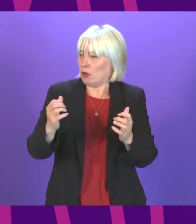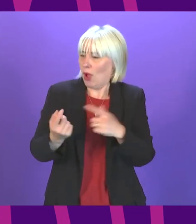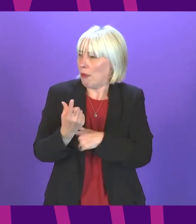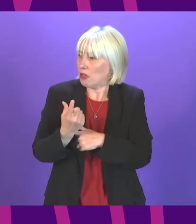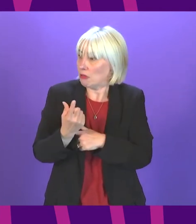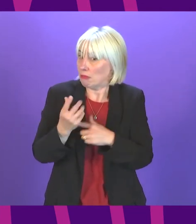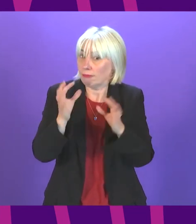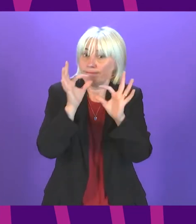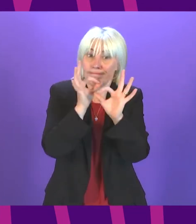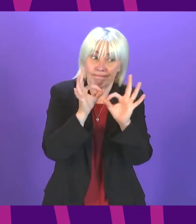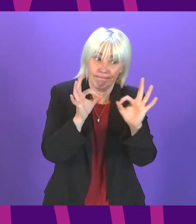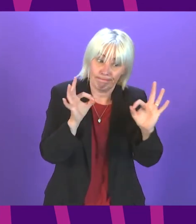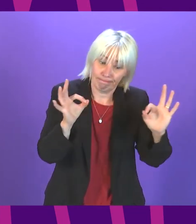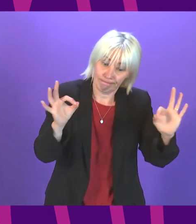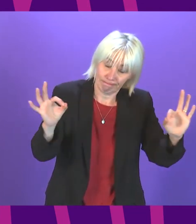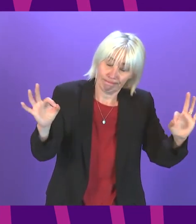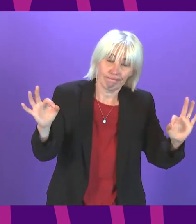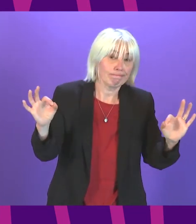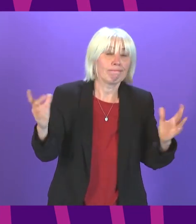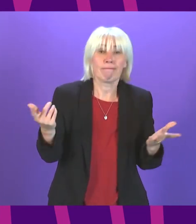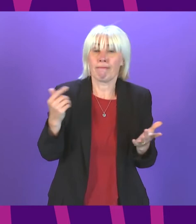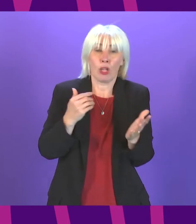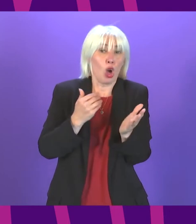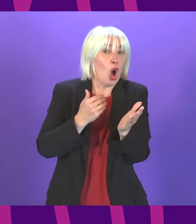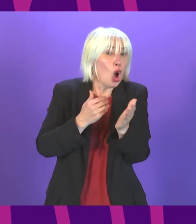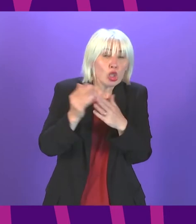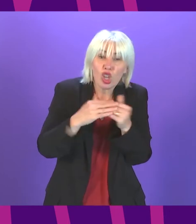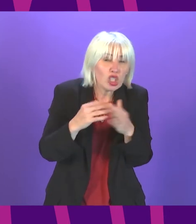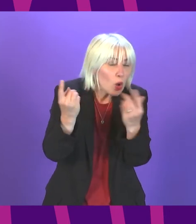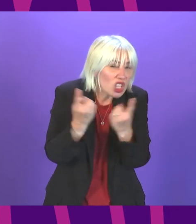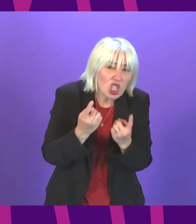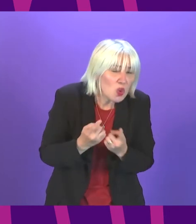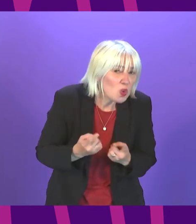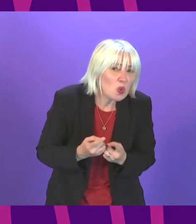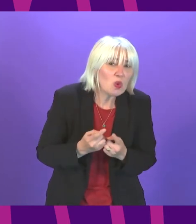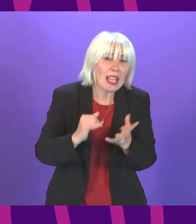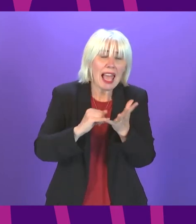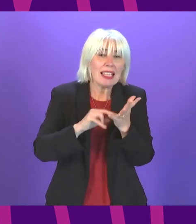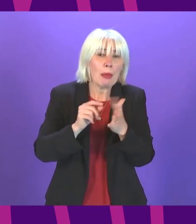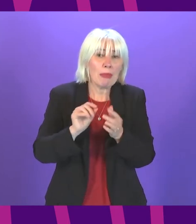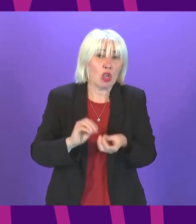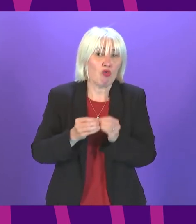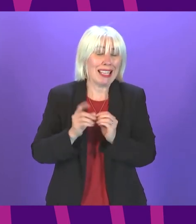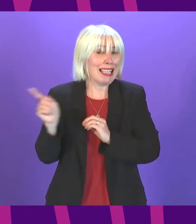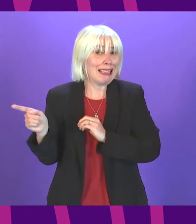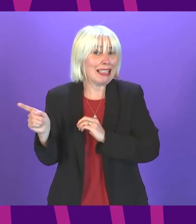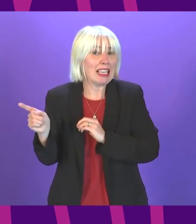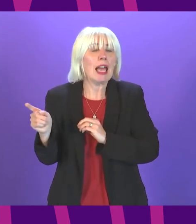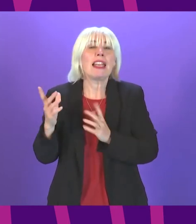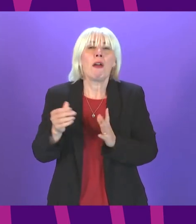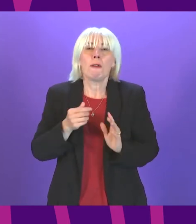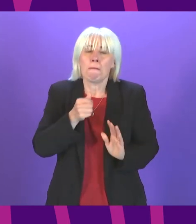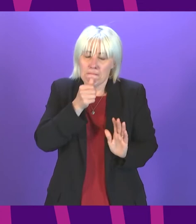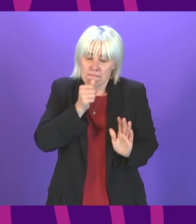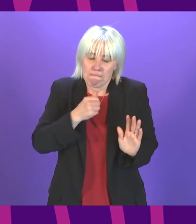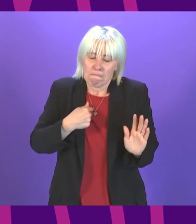officer because rather than sort out any of the issues the SNP have created on their own watch and admitting that they've